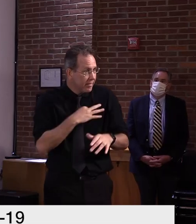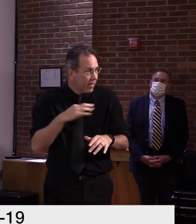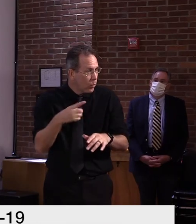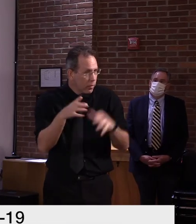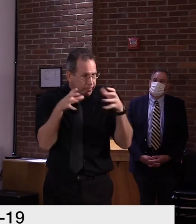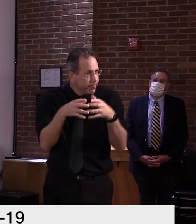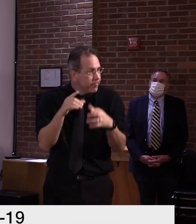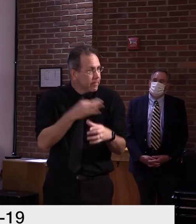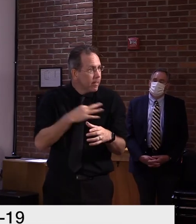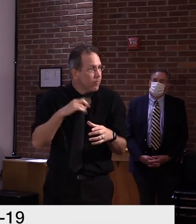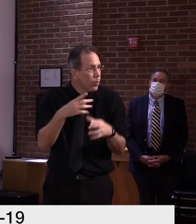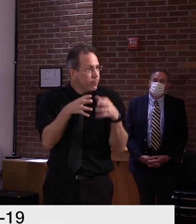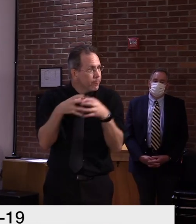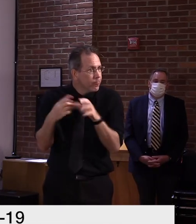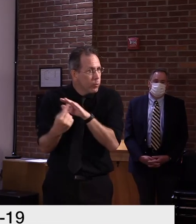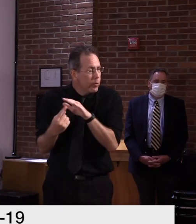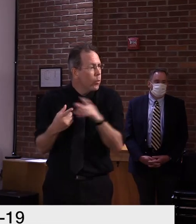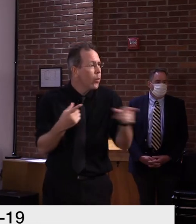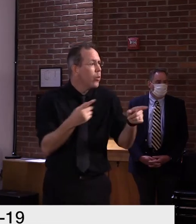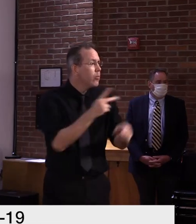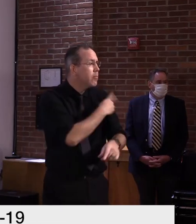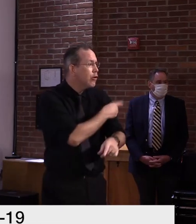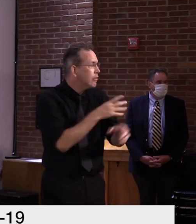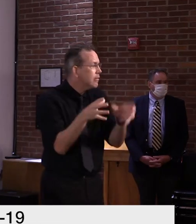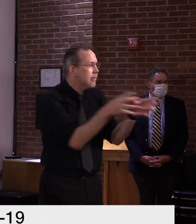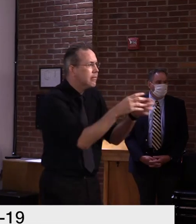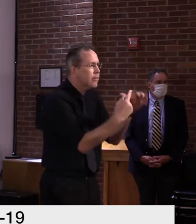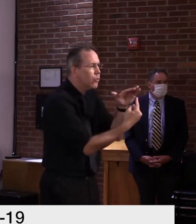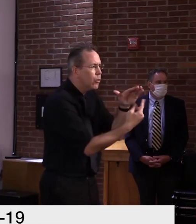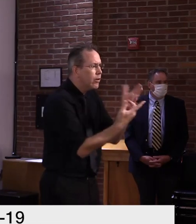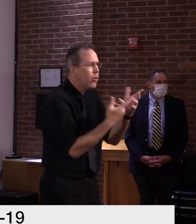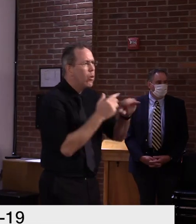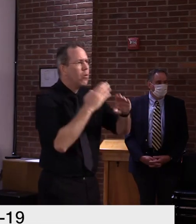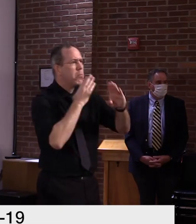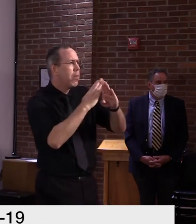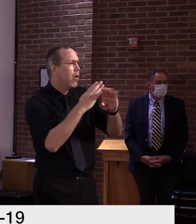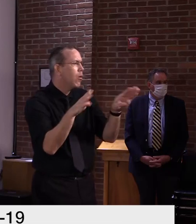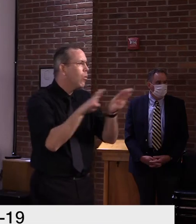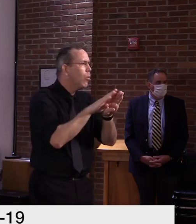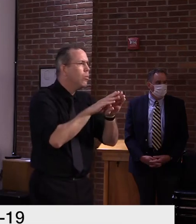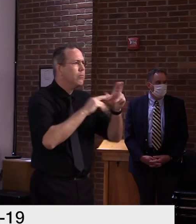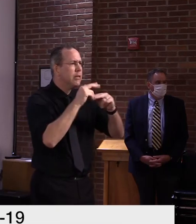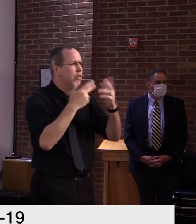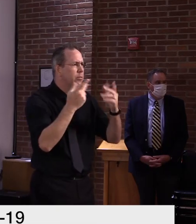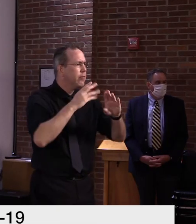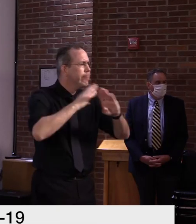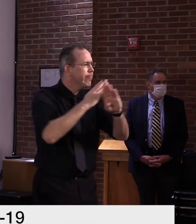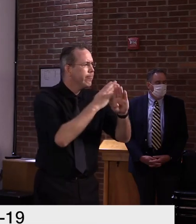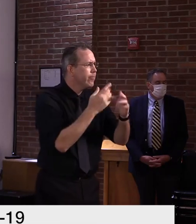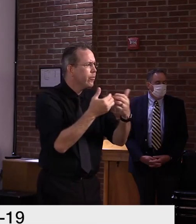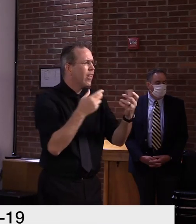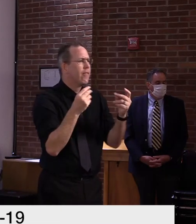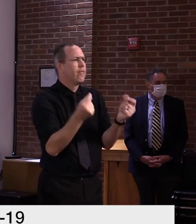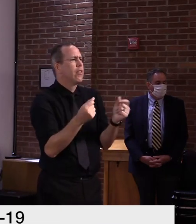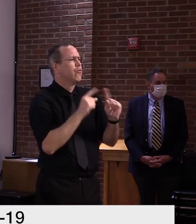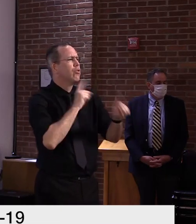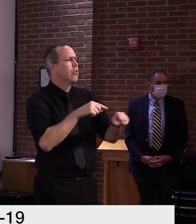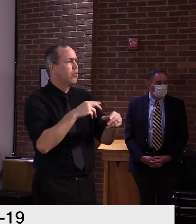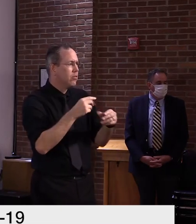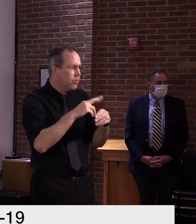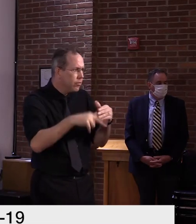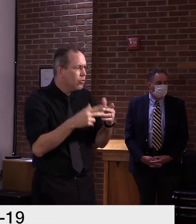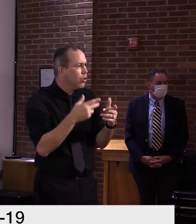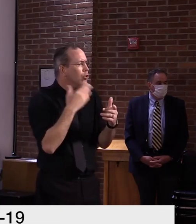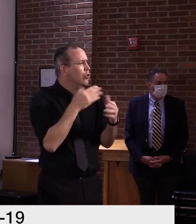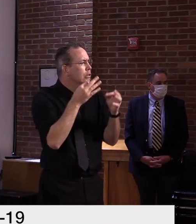patients, what floor should be isolated from other floors, et cetera. Because the last thing we want is to have, uh,